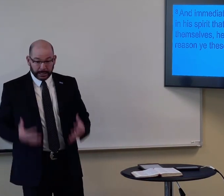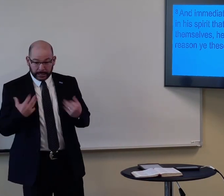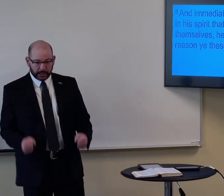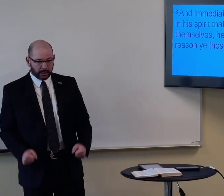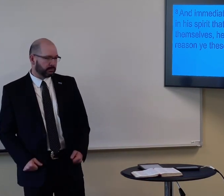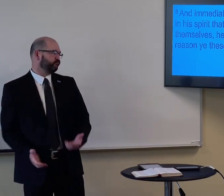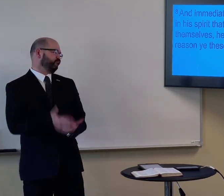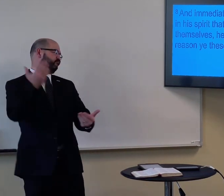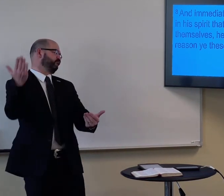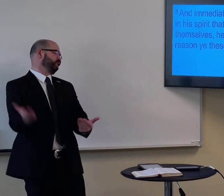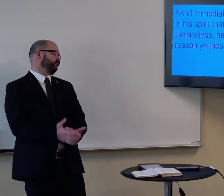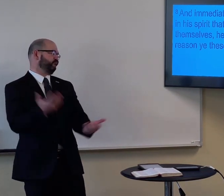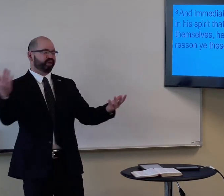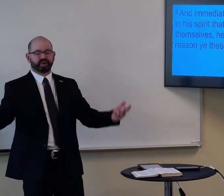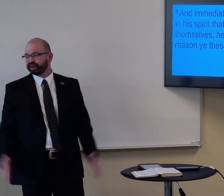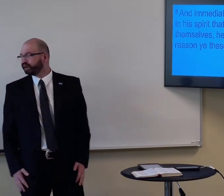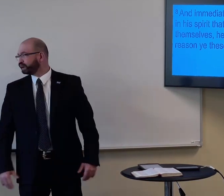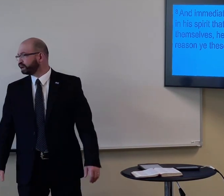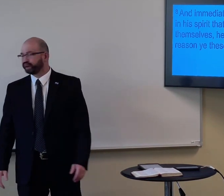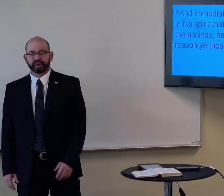To heal someone? Yes.